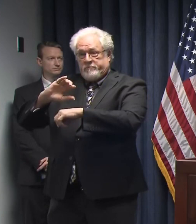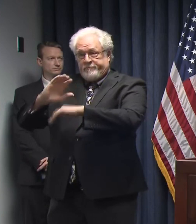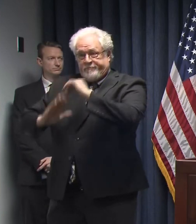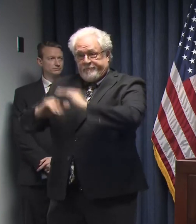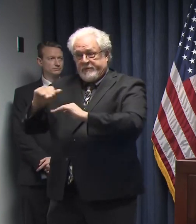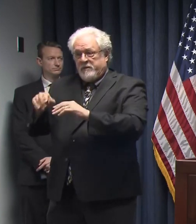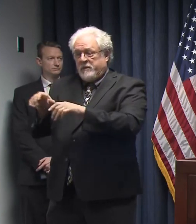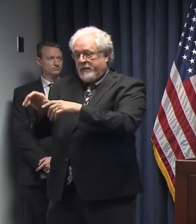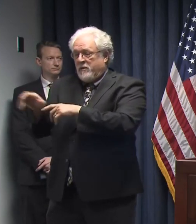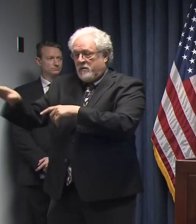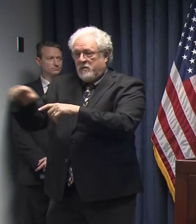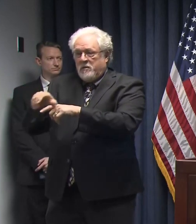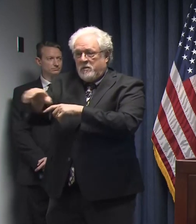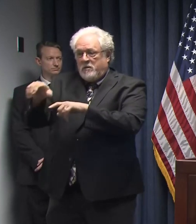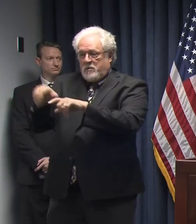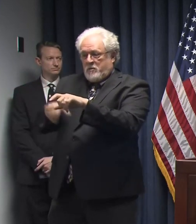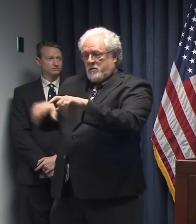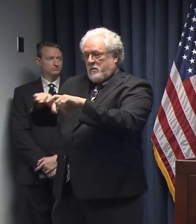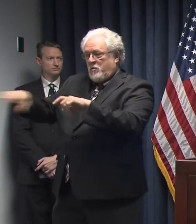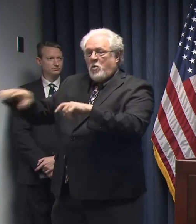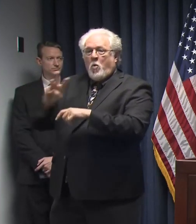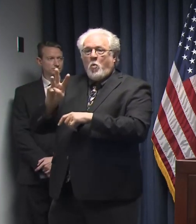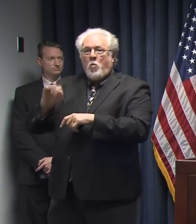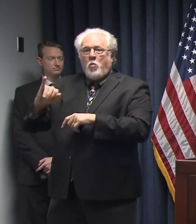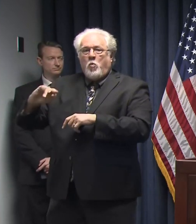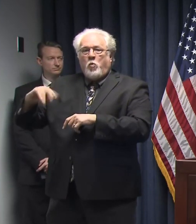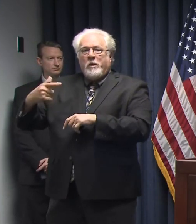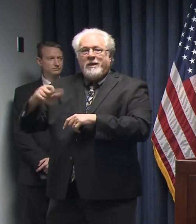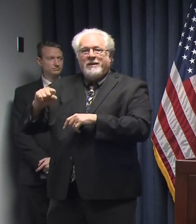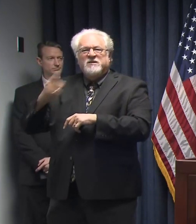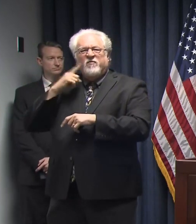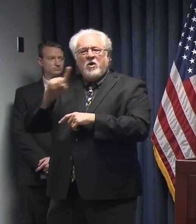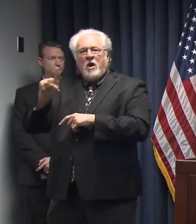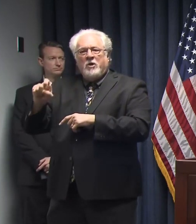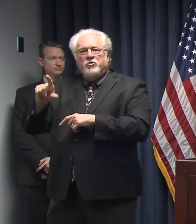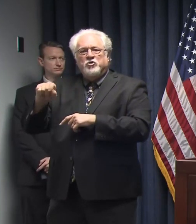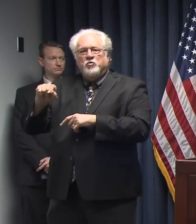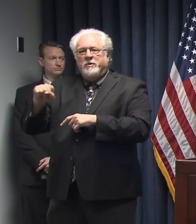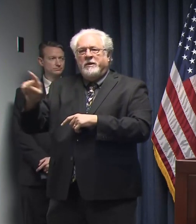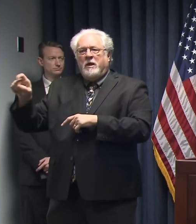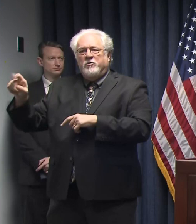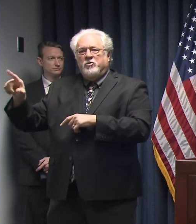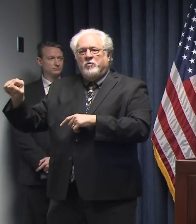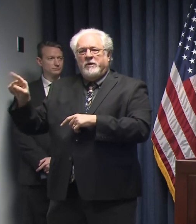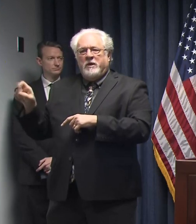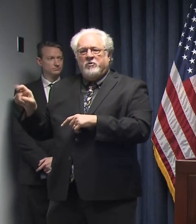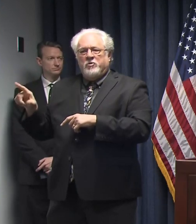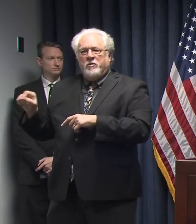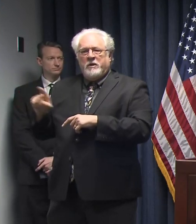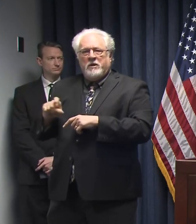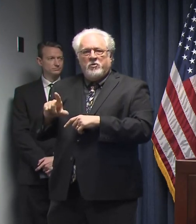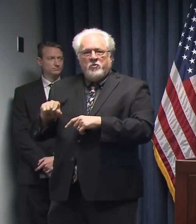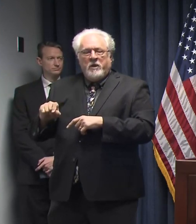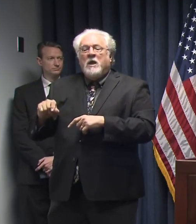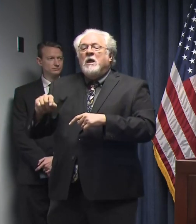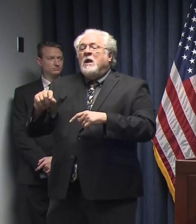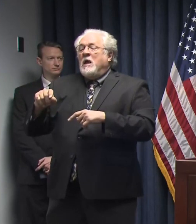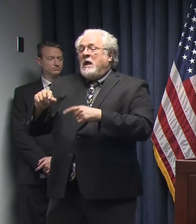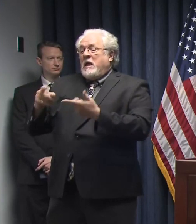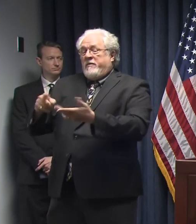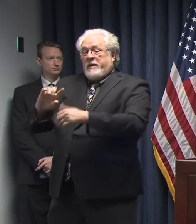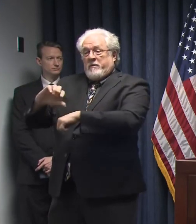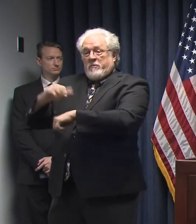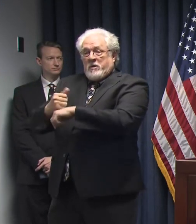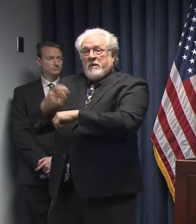wings of 120 rooms each. The contract will require that they put up 1